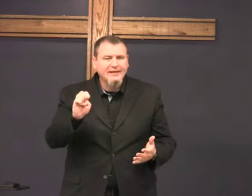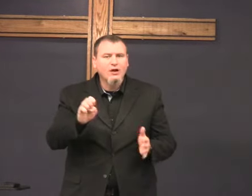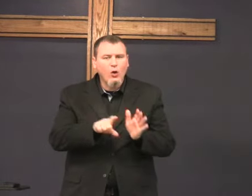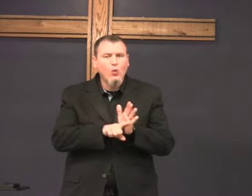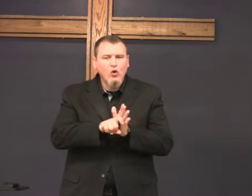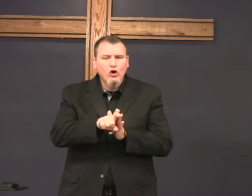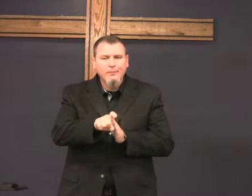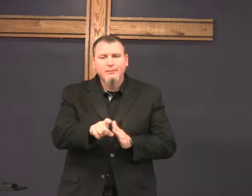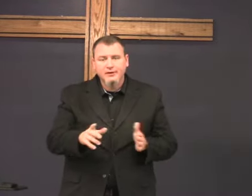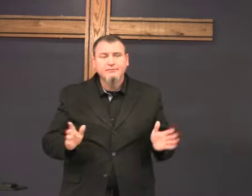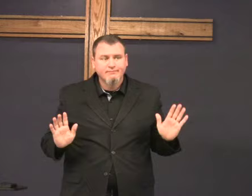Be alert.